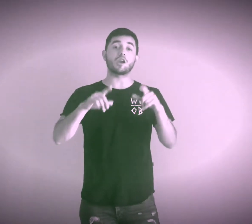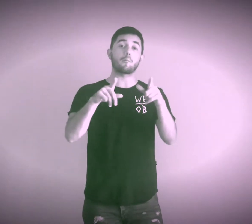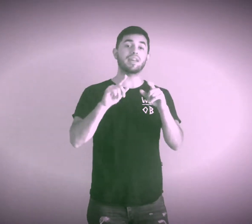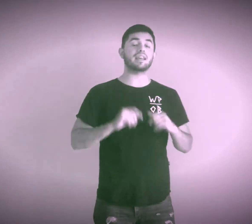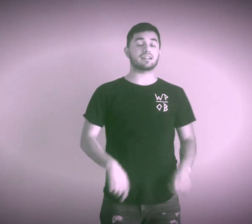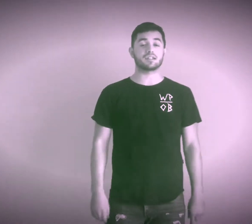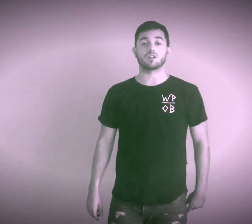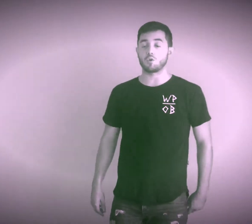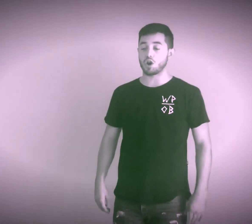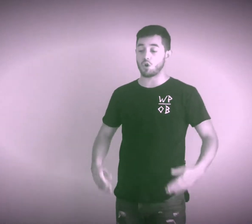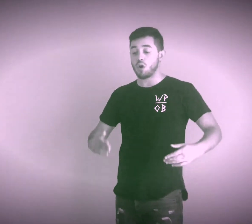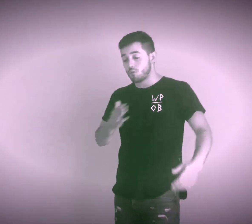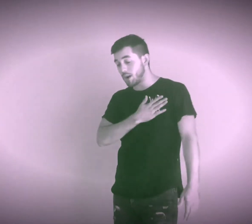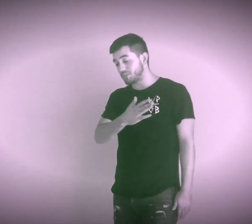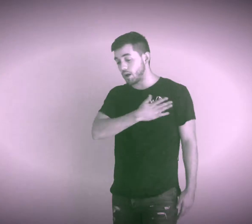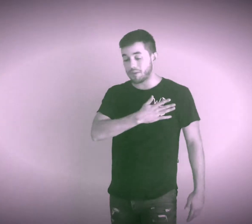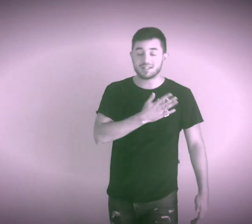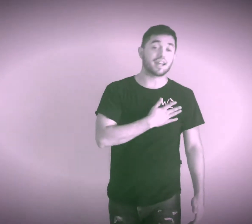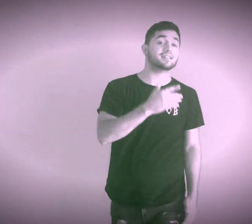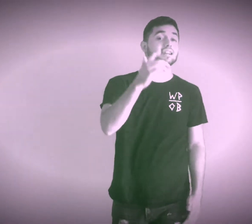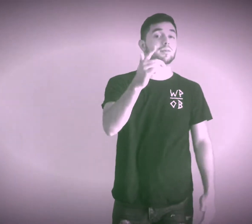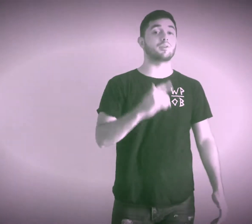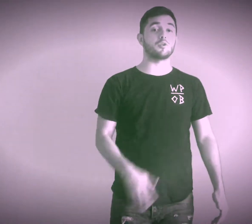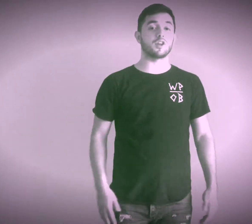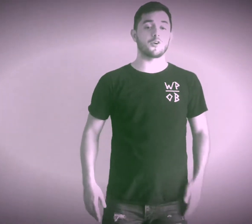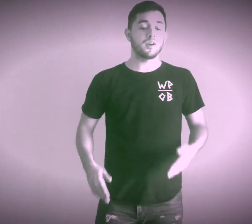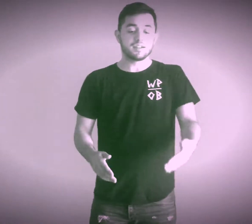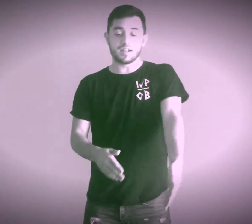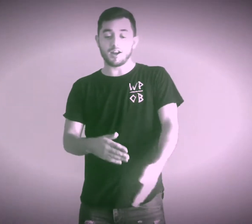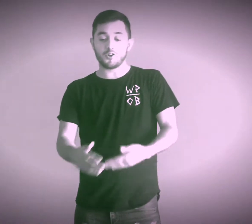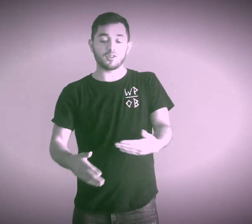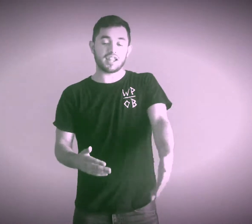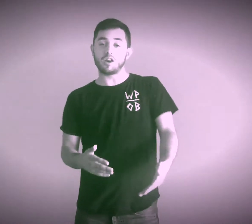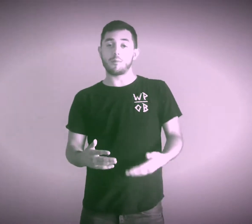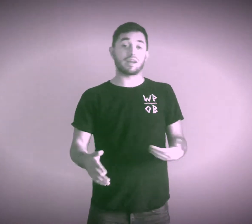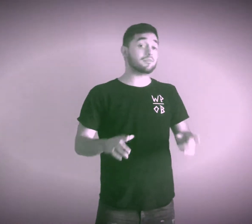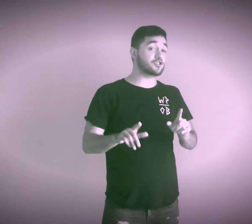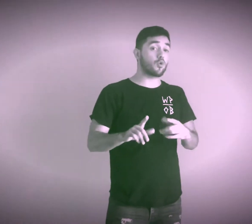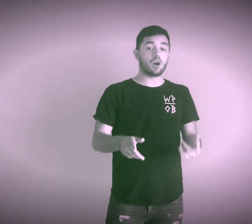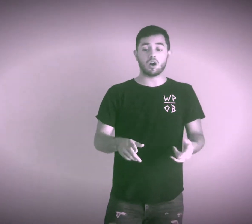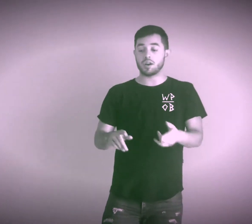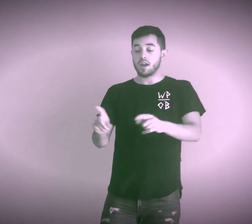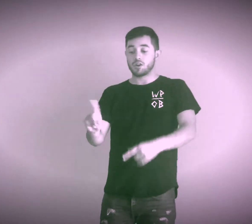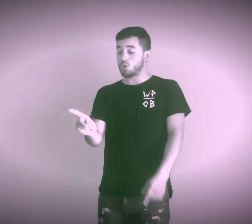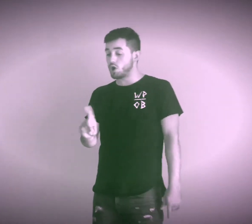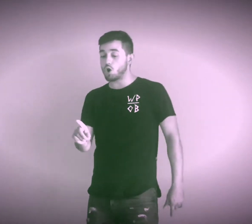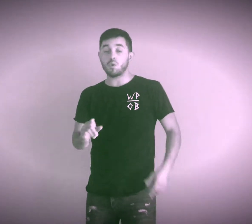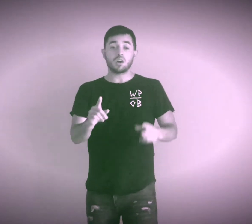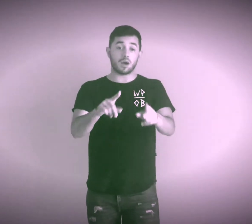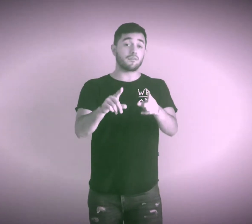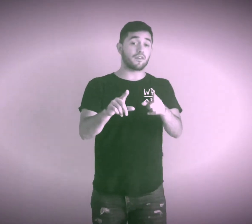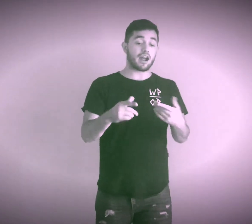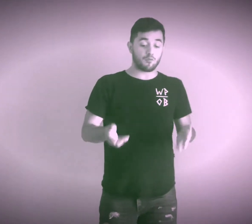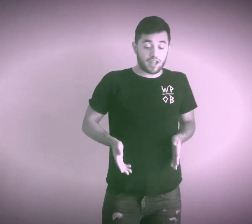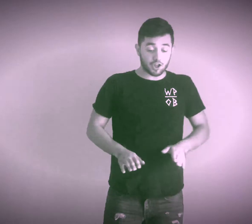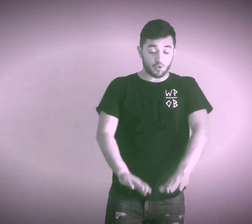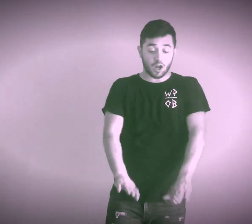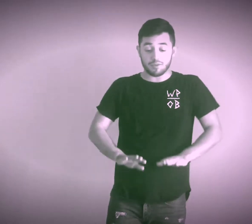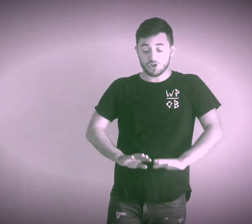WPOP, that's the logo, rep that on my chest, that's a polo Don Corleone, I'm so on, no no, coming for that ring And you coming